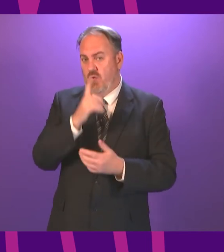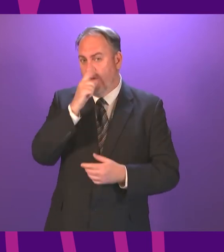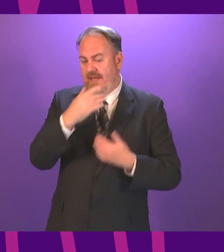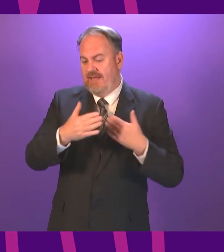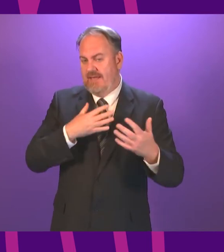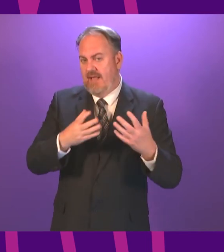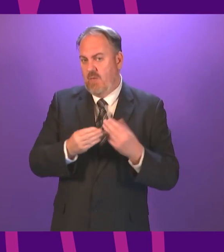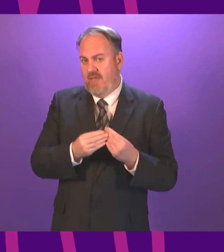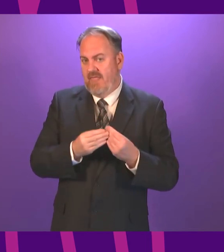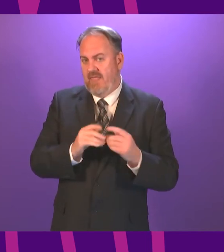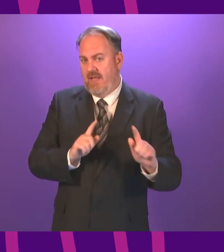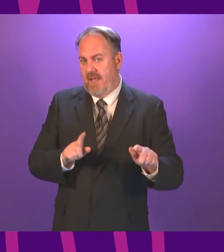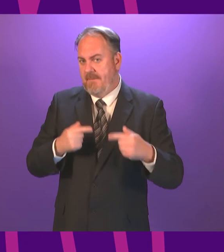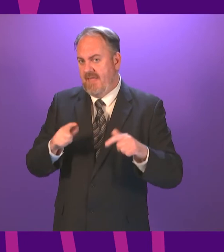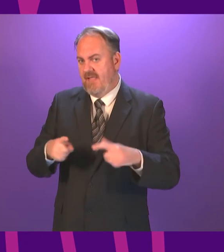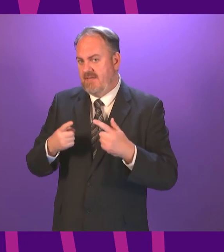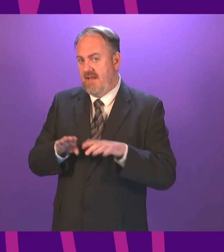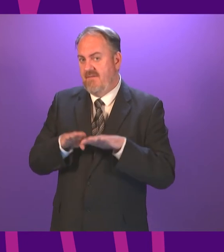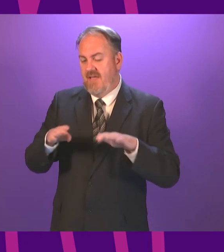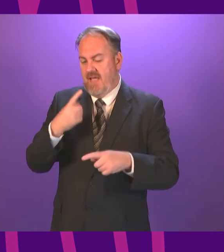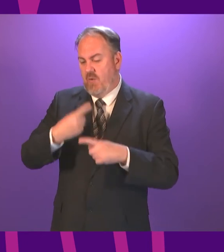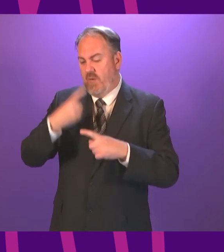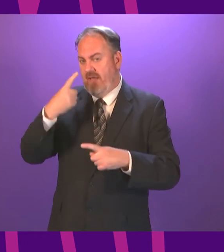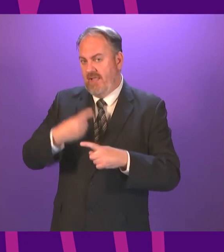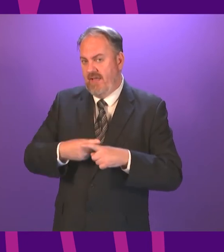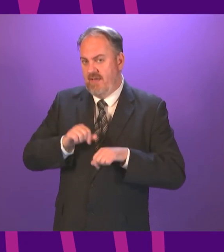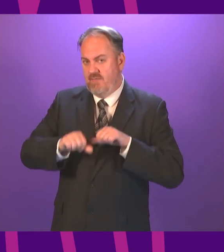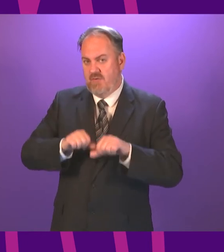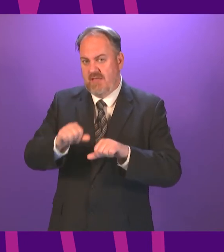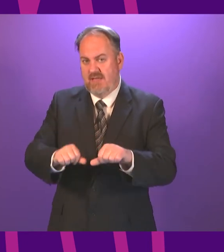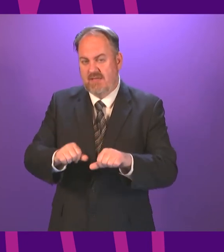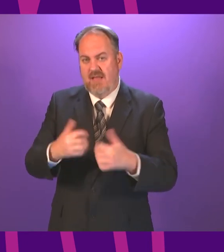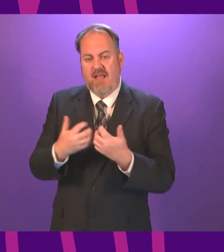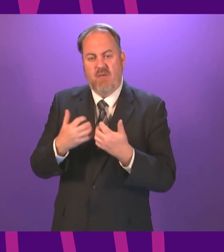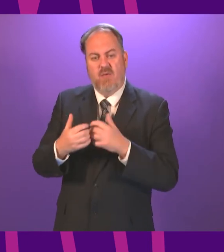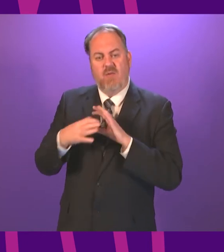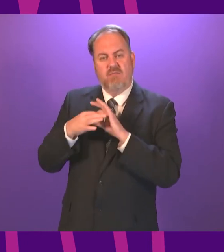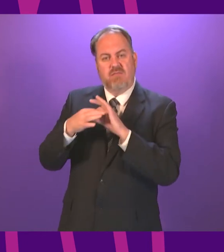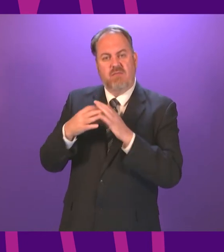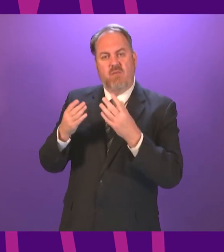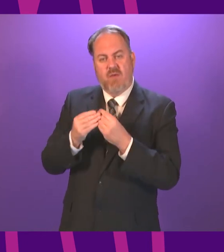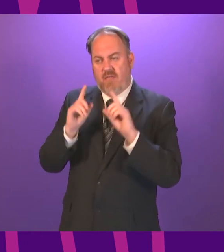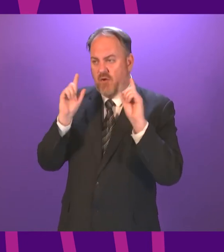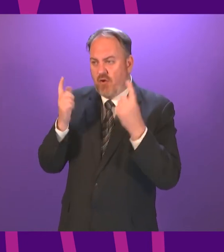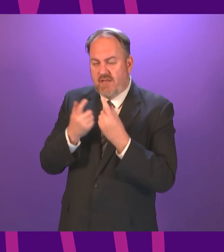those appeals in a timely manner? And what discussions have taken place with colleges and universities about the impact the high volume of appeals and potential